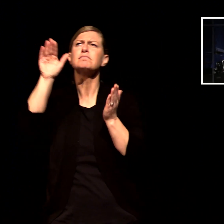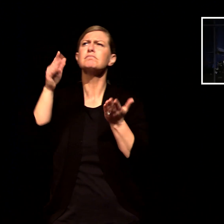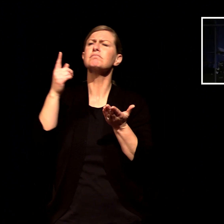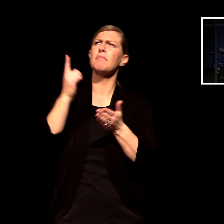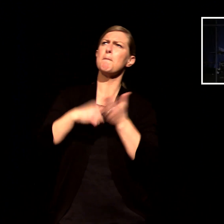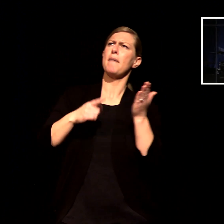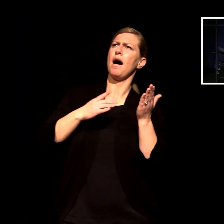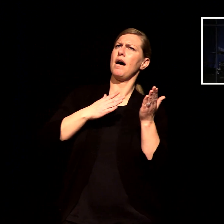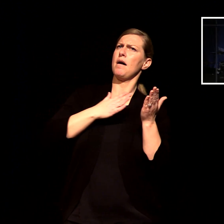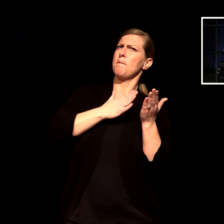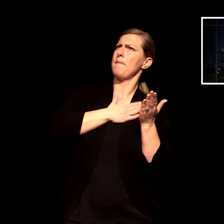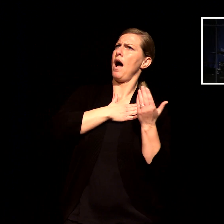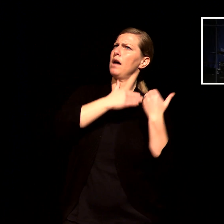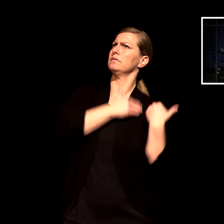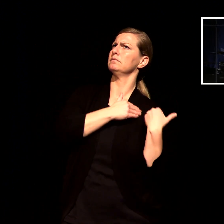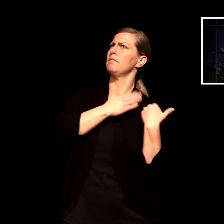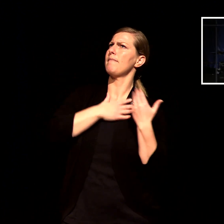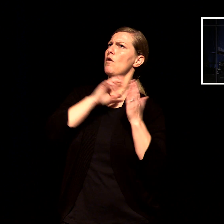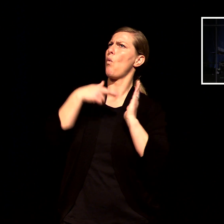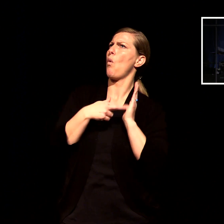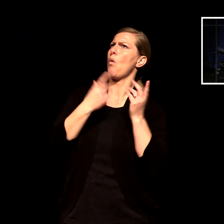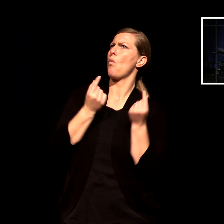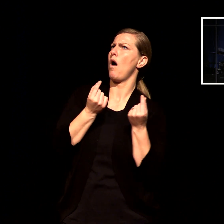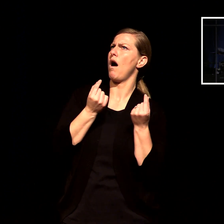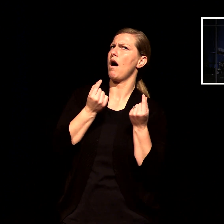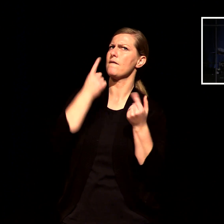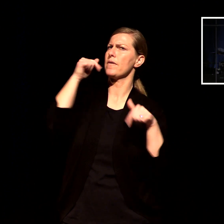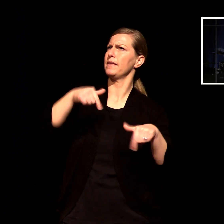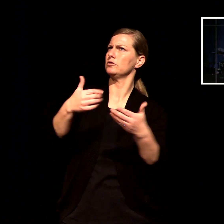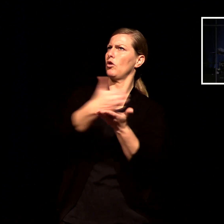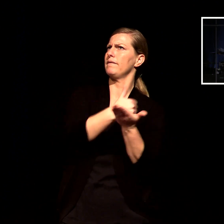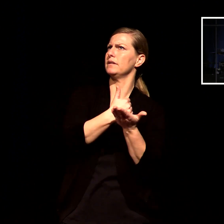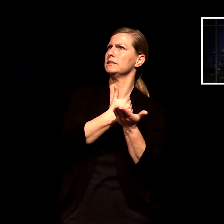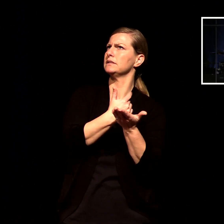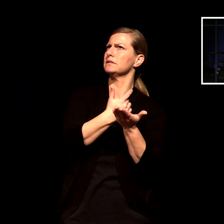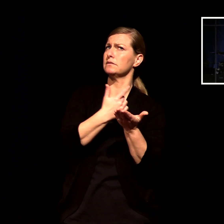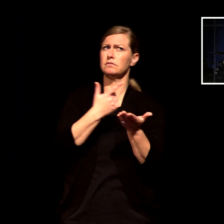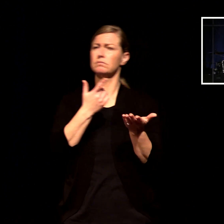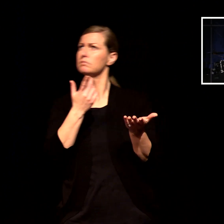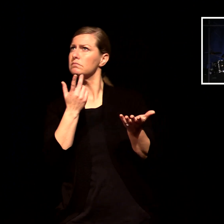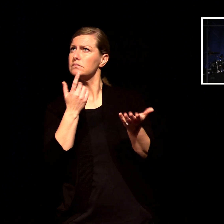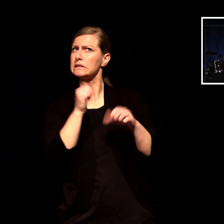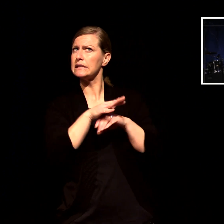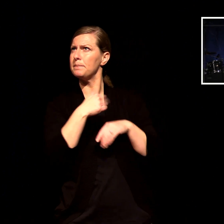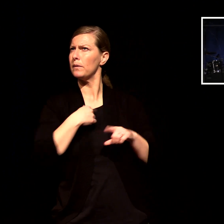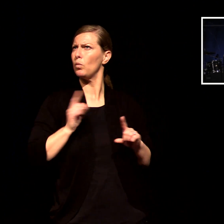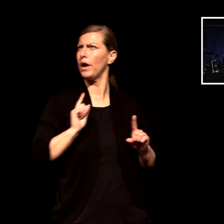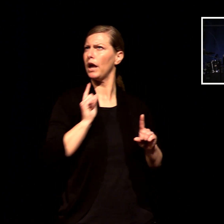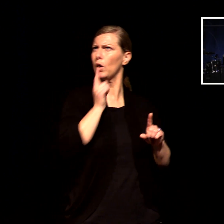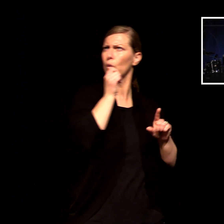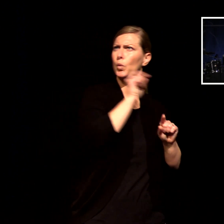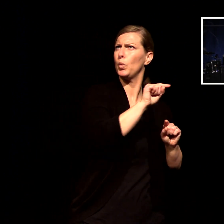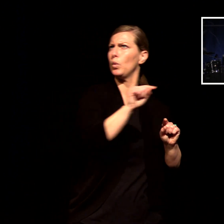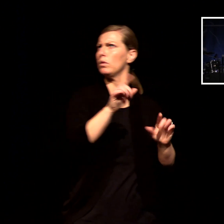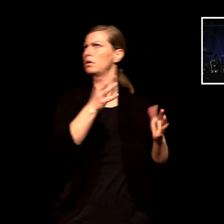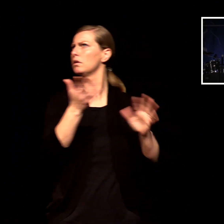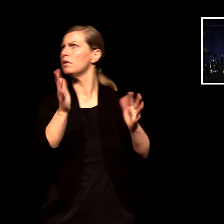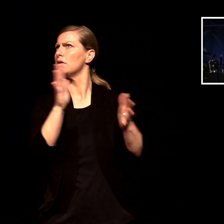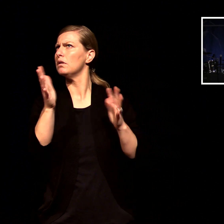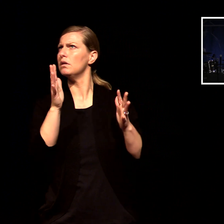god who are you sending me to even this week and so the first thing that we need to do is pray and the second